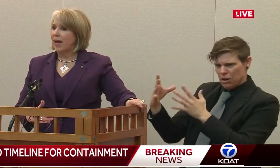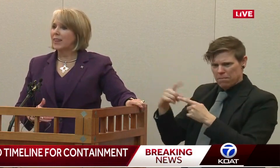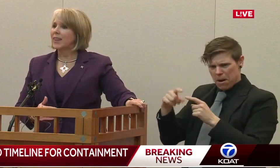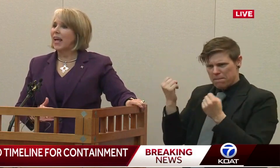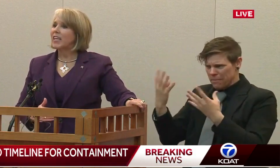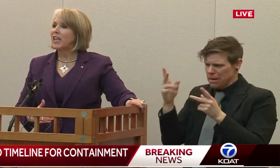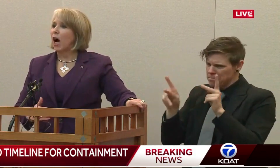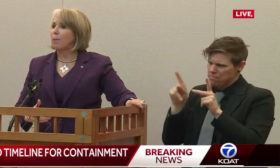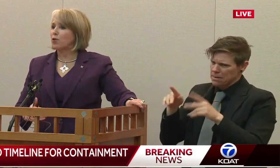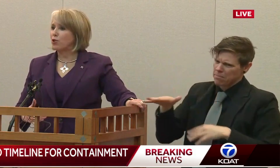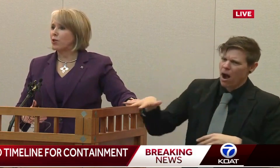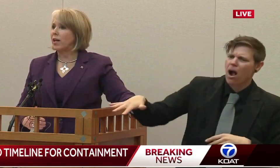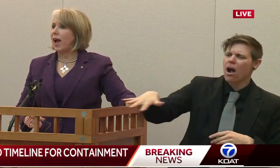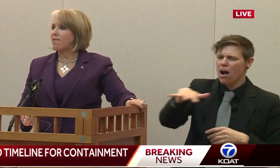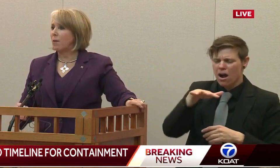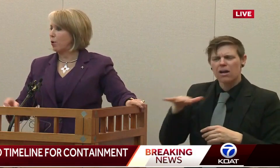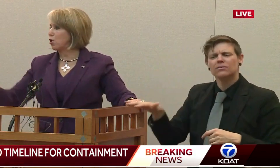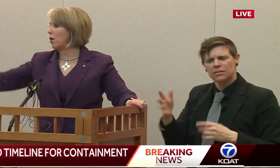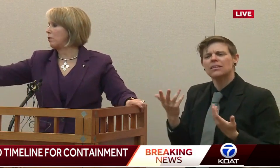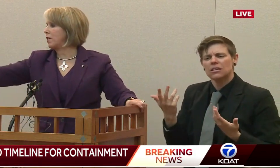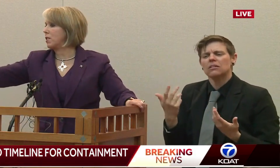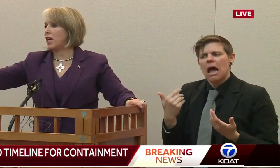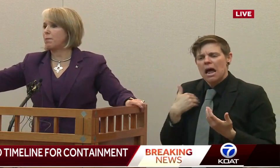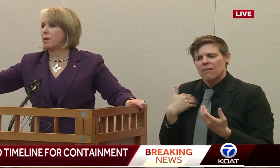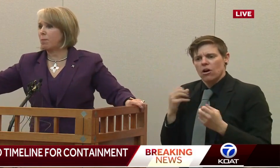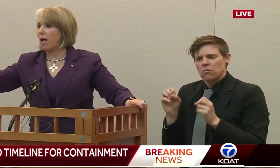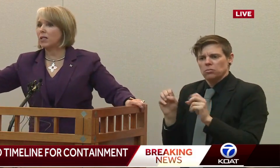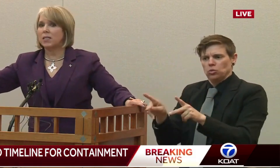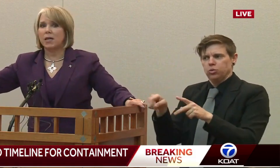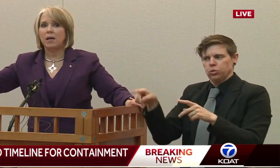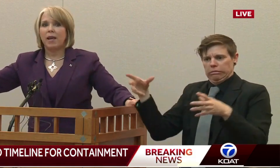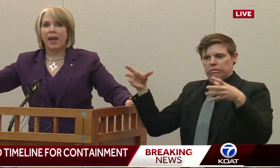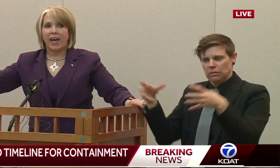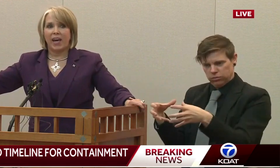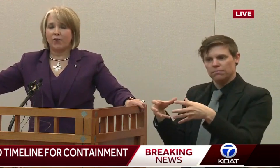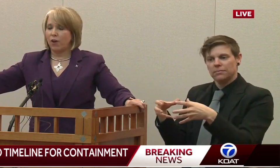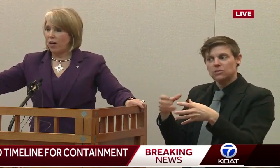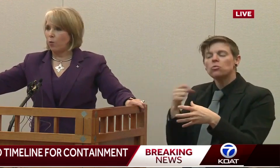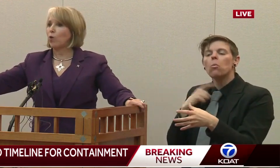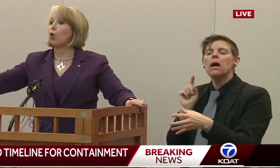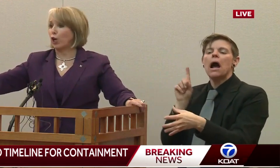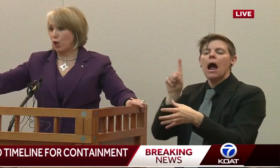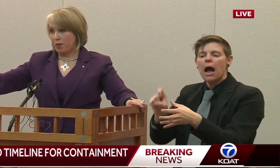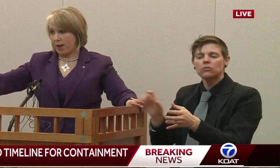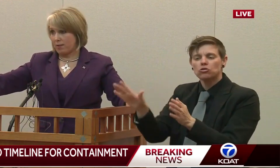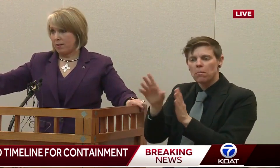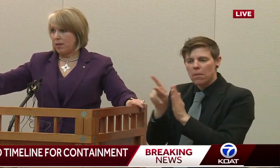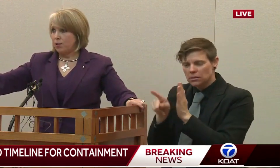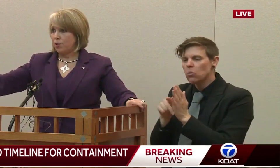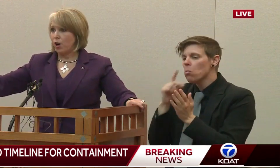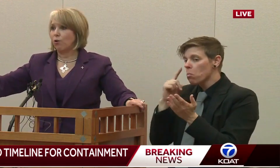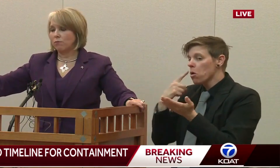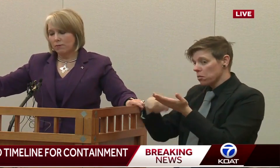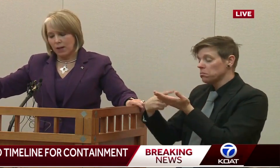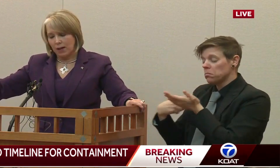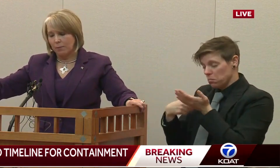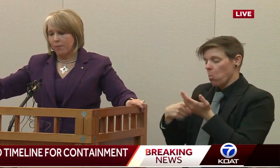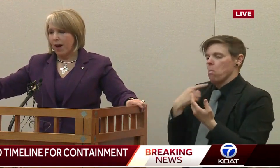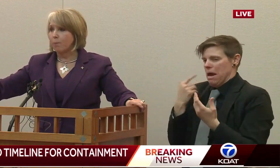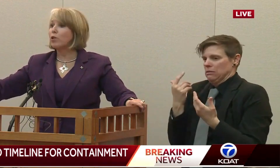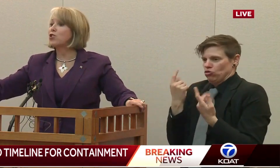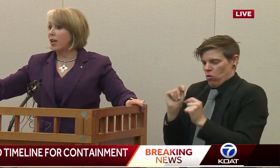is a likely opportunity to have a productive containment policy, and we're working on that. So